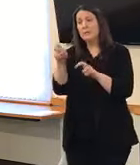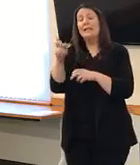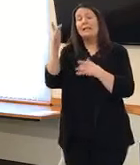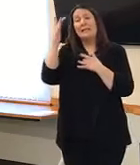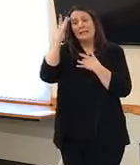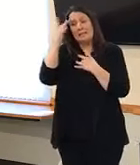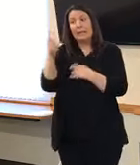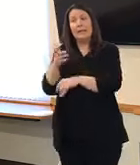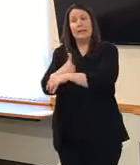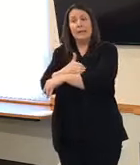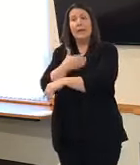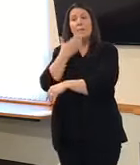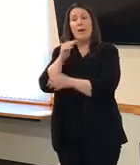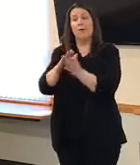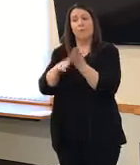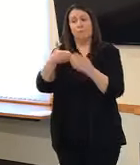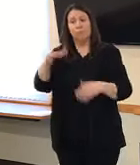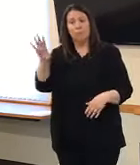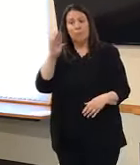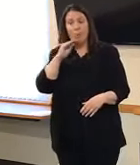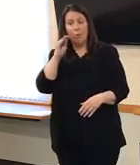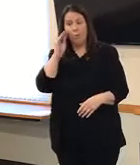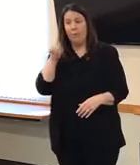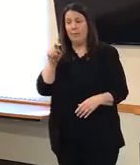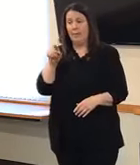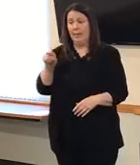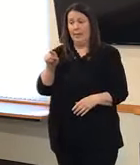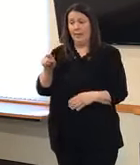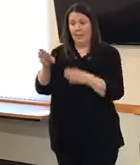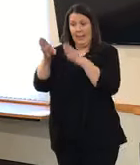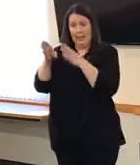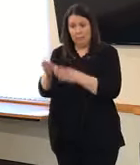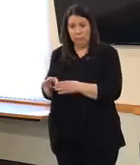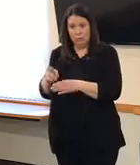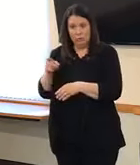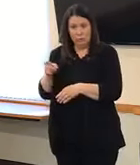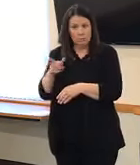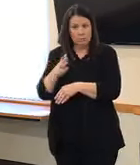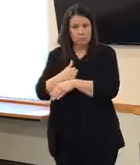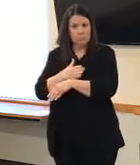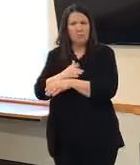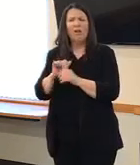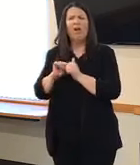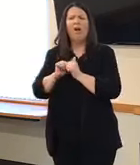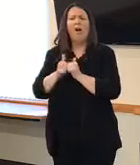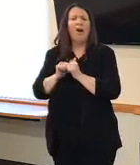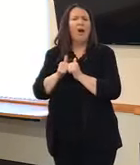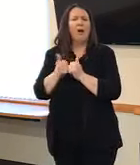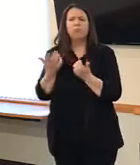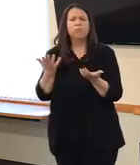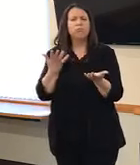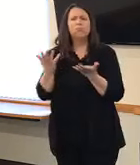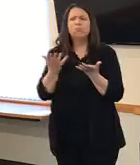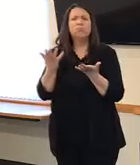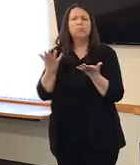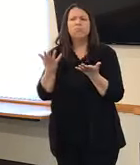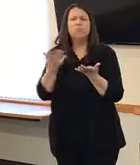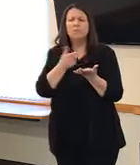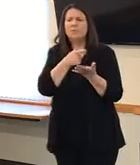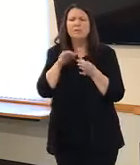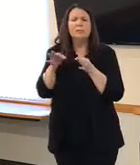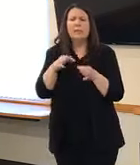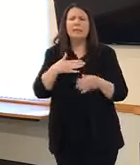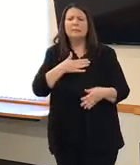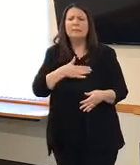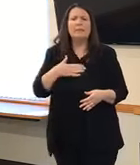home. How is this person determined to be better? You know, what are the key elements of that? And